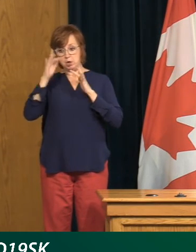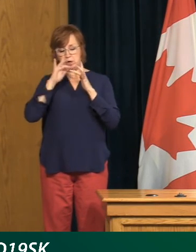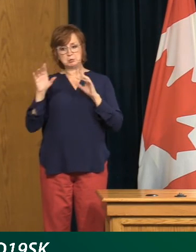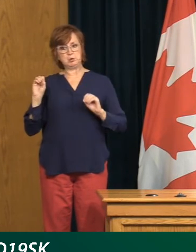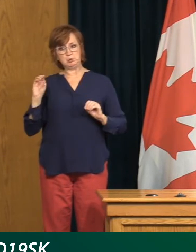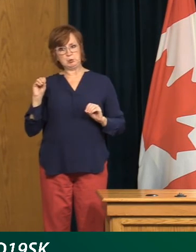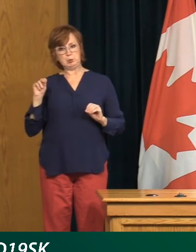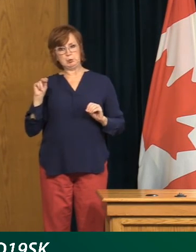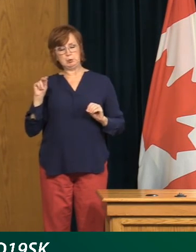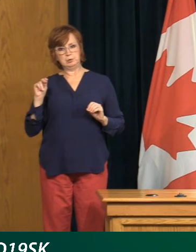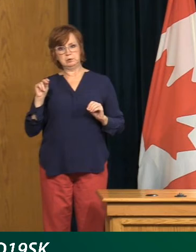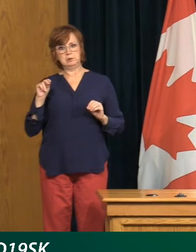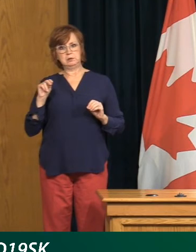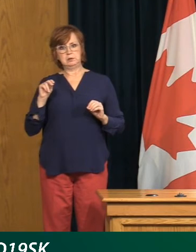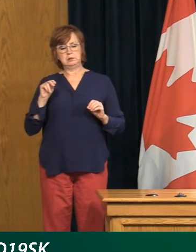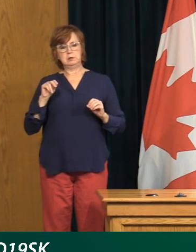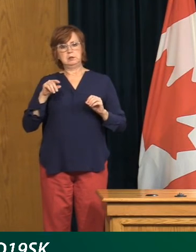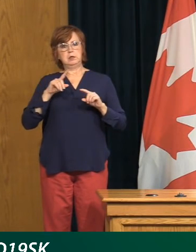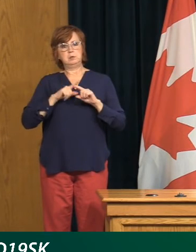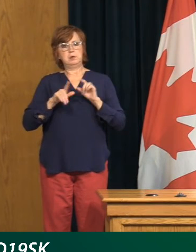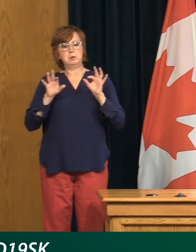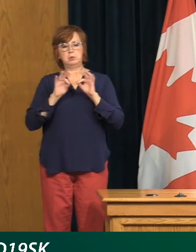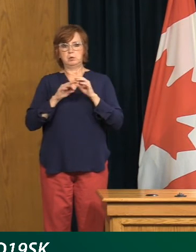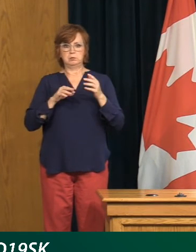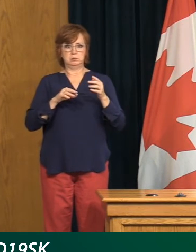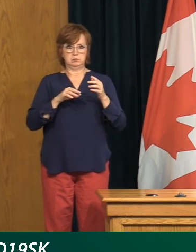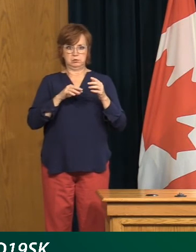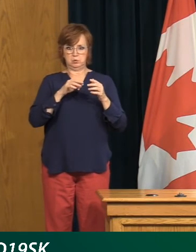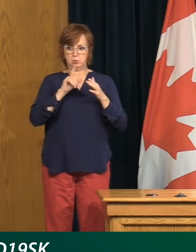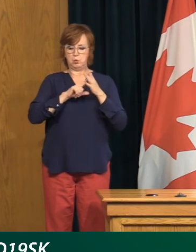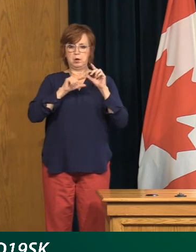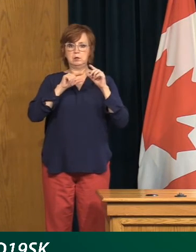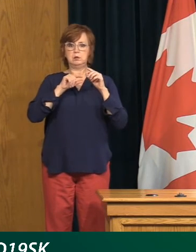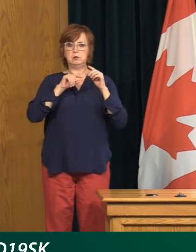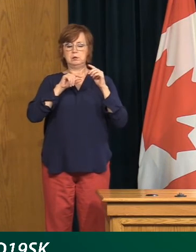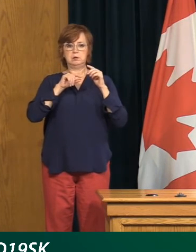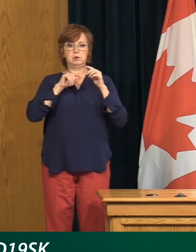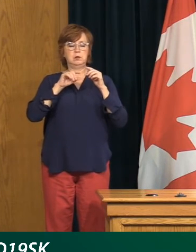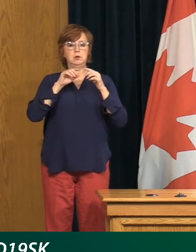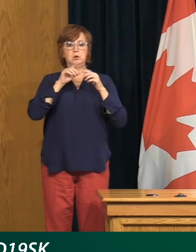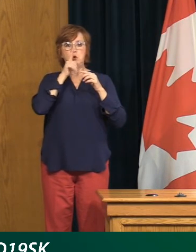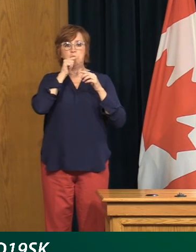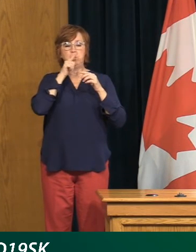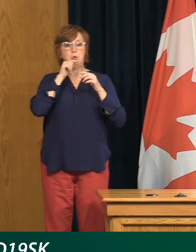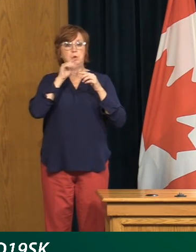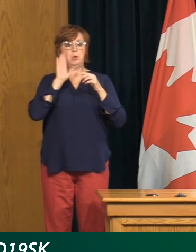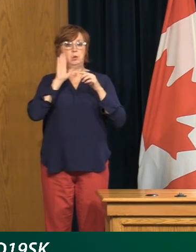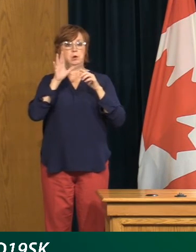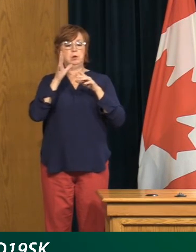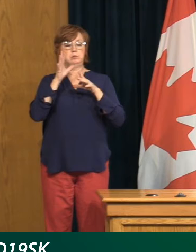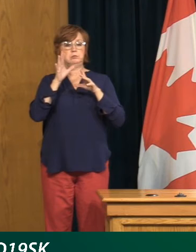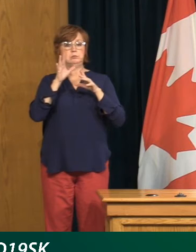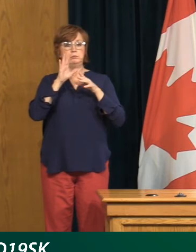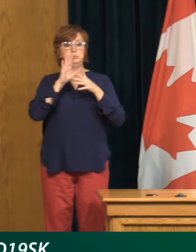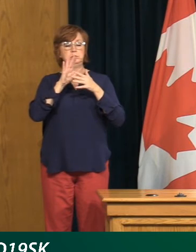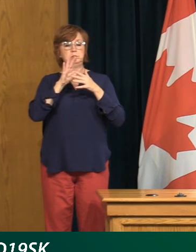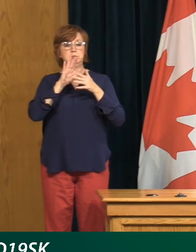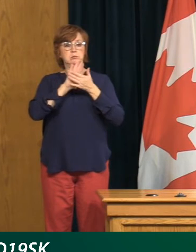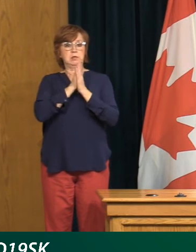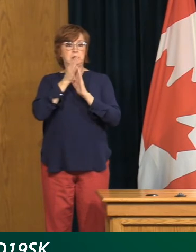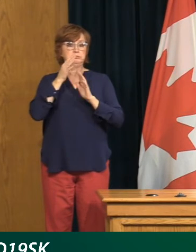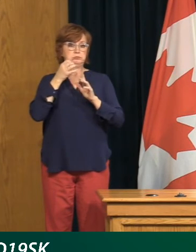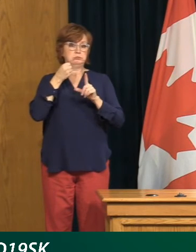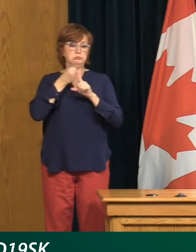dependent upon who's getting sick that will push us for capacity. We, as you know, unlike in April,